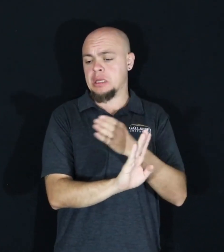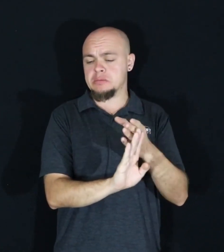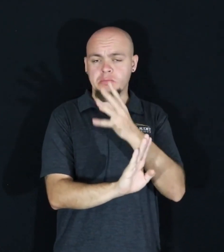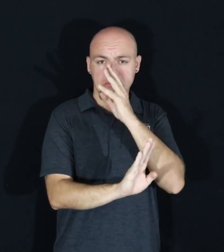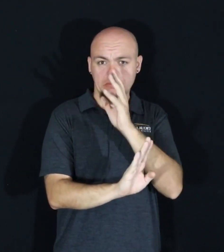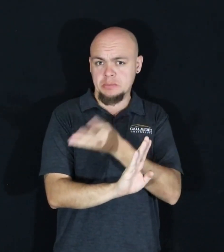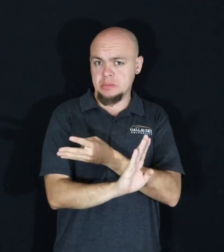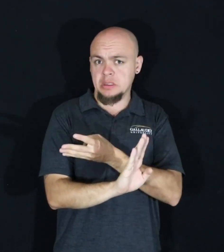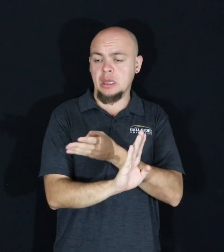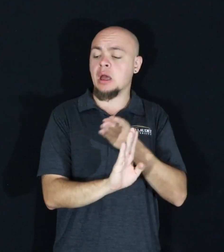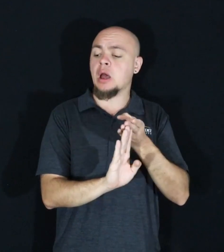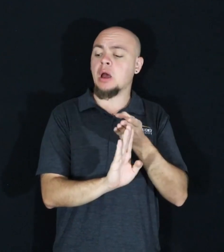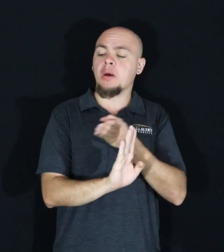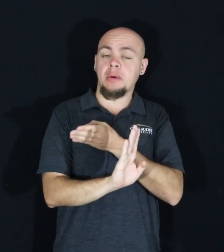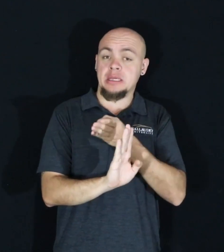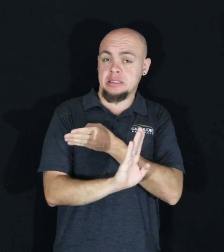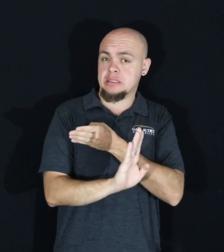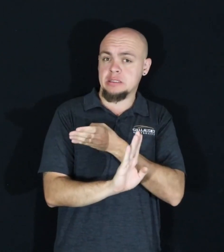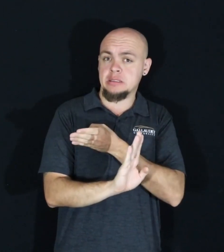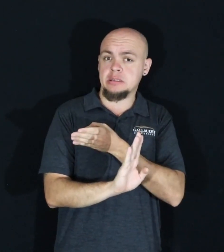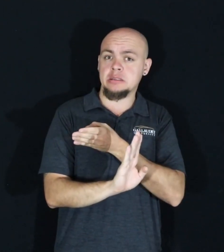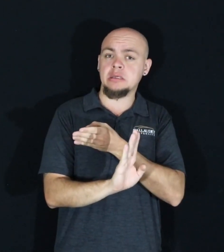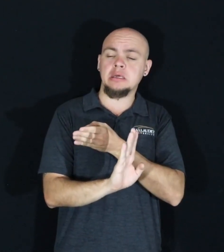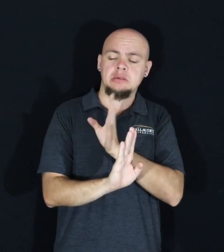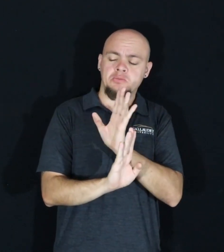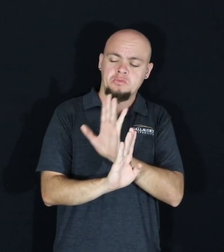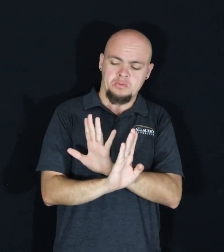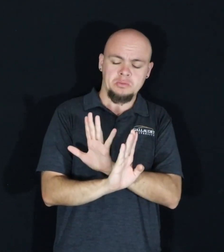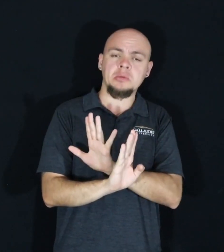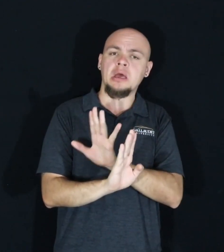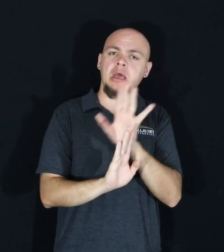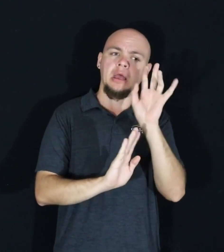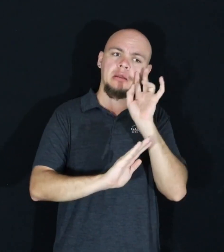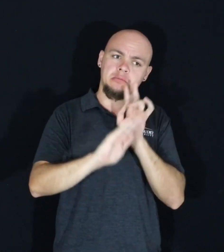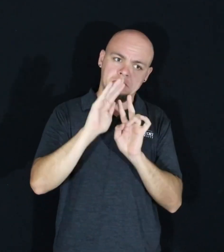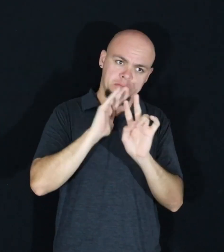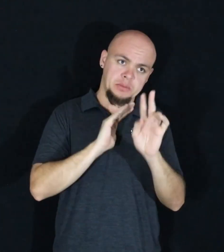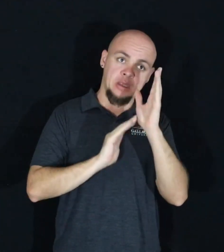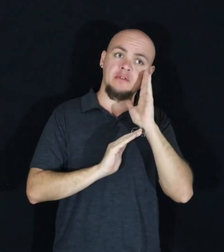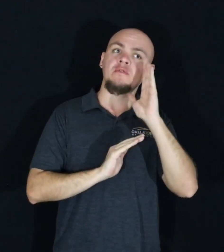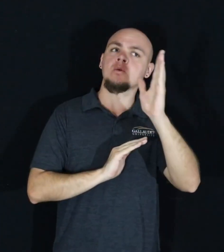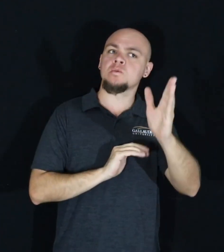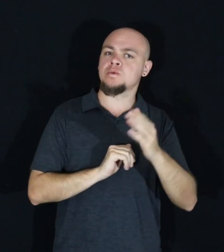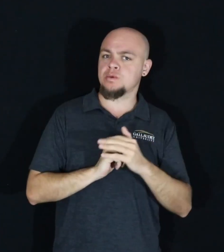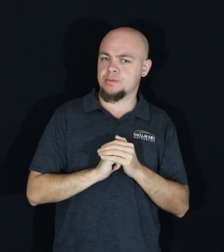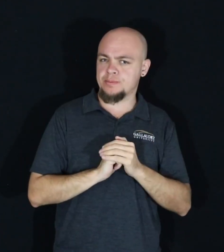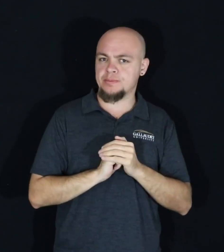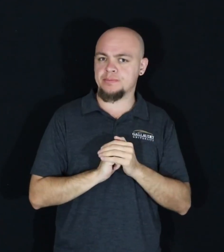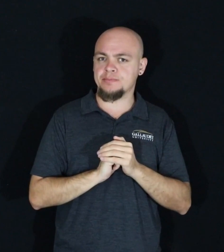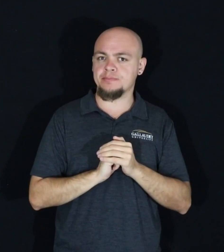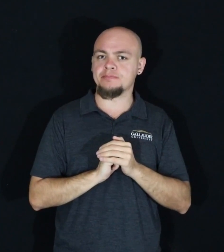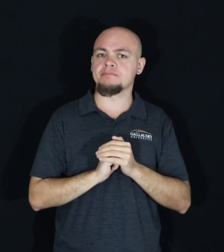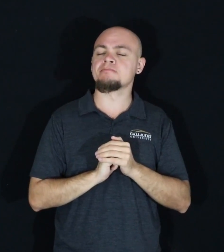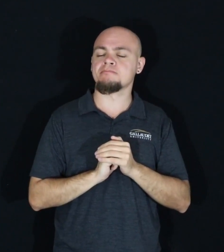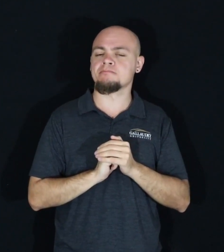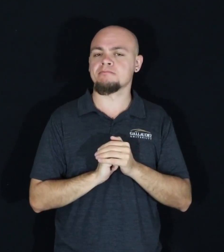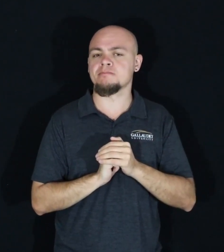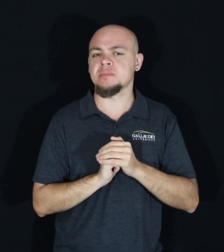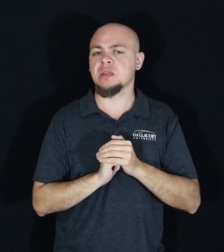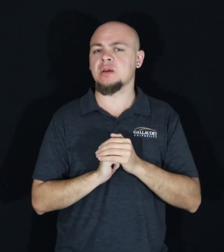them hopeful about their future and what lies ahead of them. I have witnessed